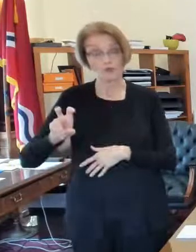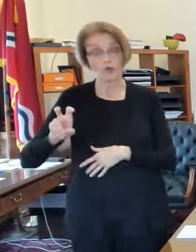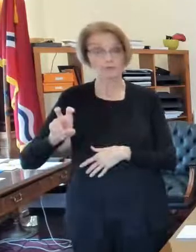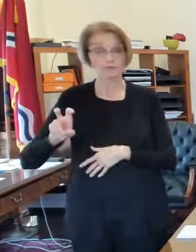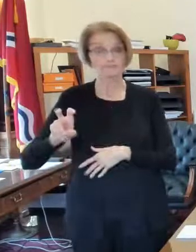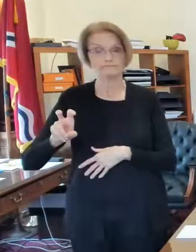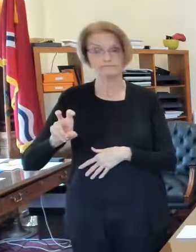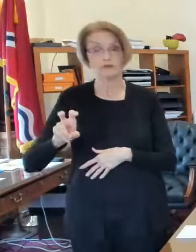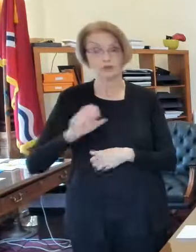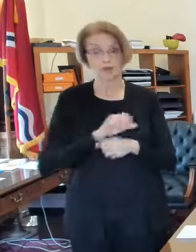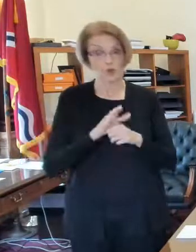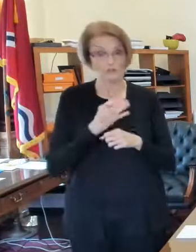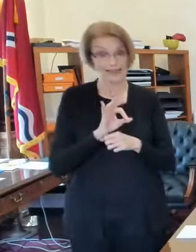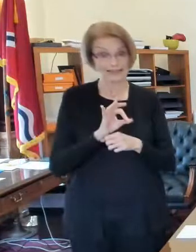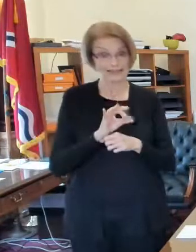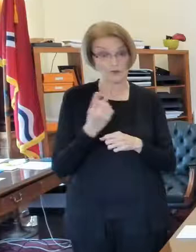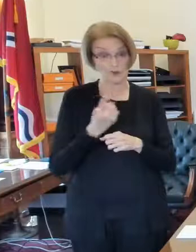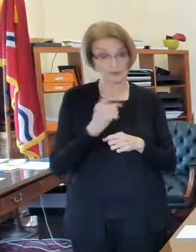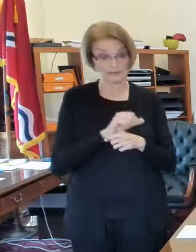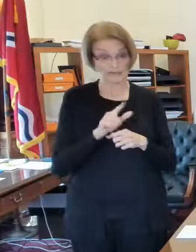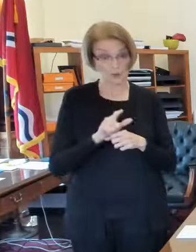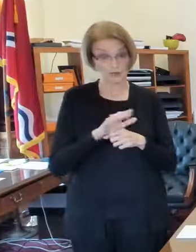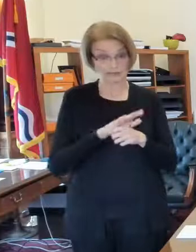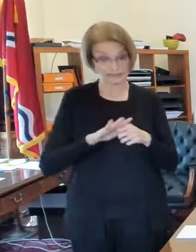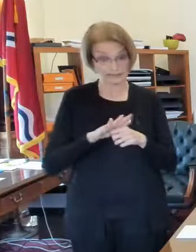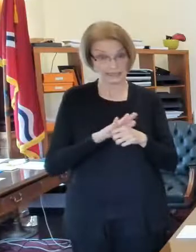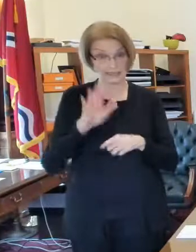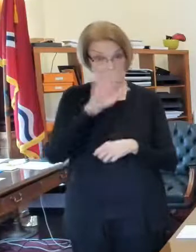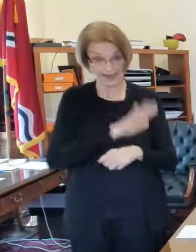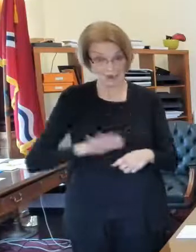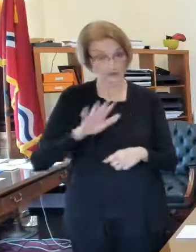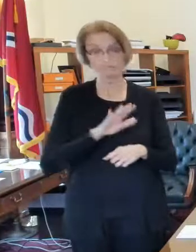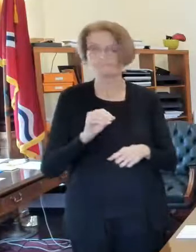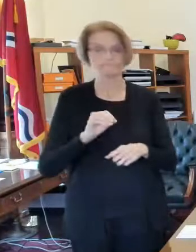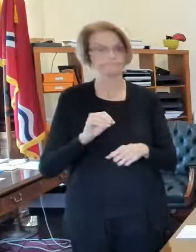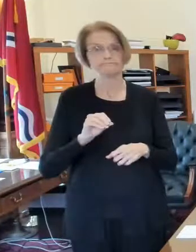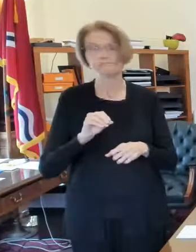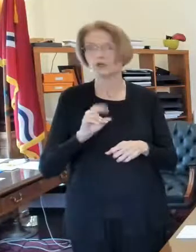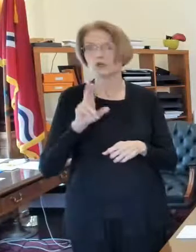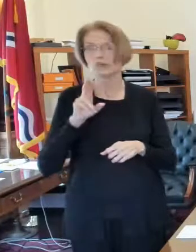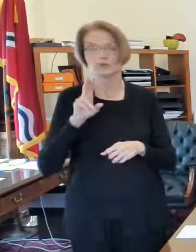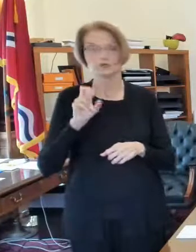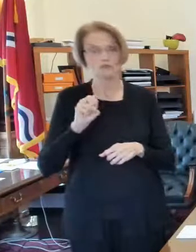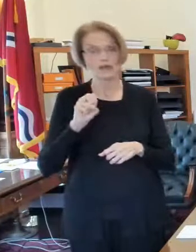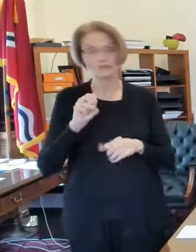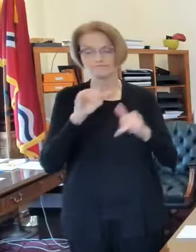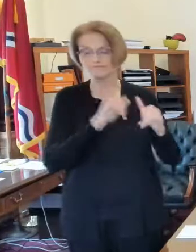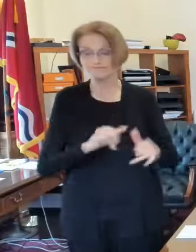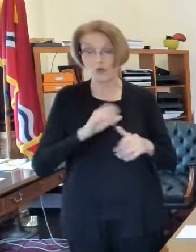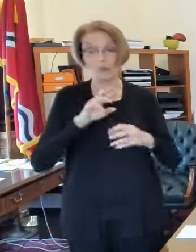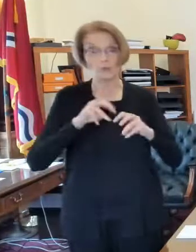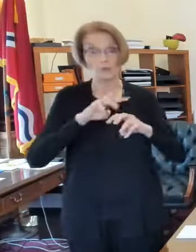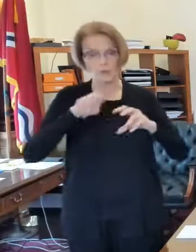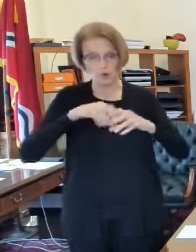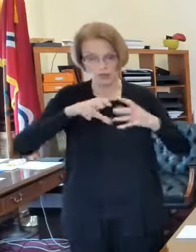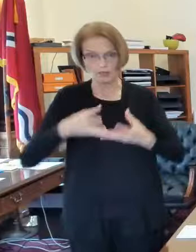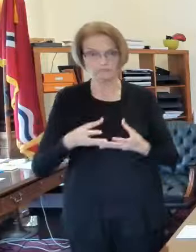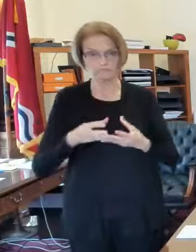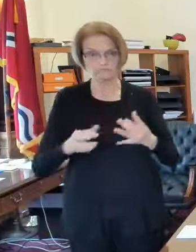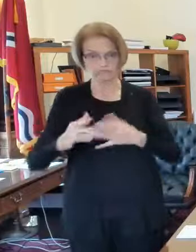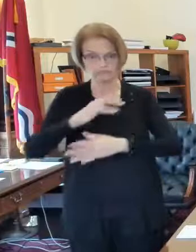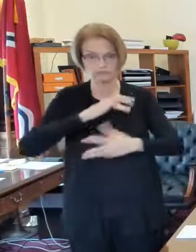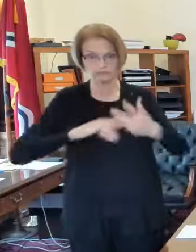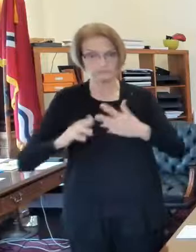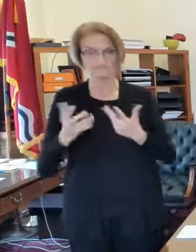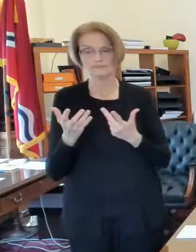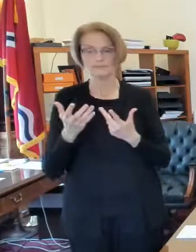just um surging in the city of st louis in the st louis region it's surging across the united states and the world and so um prolonged